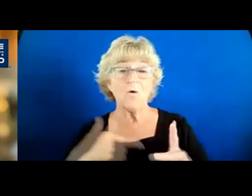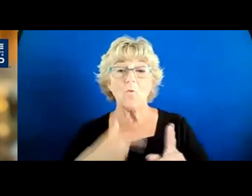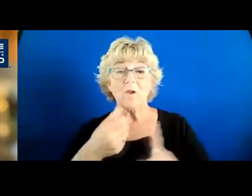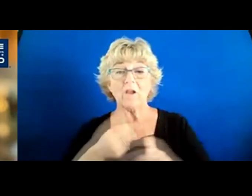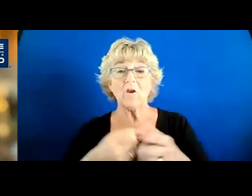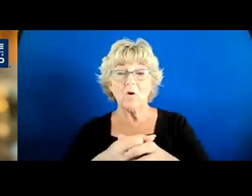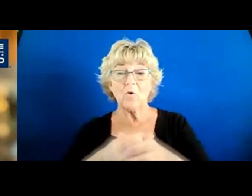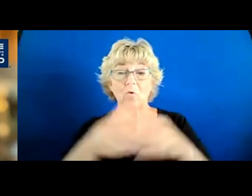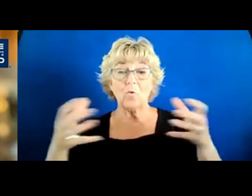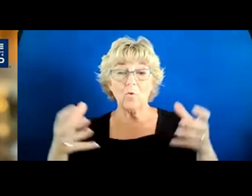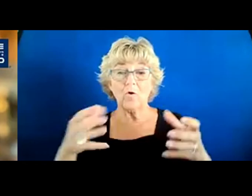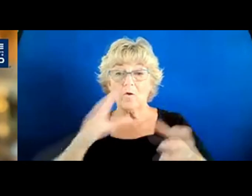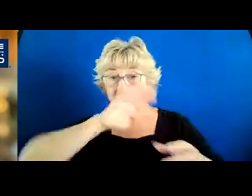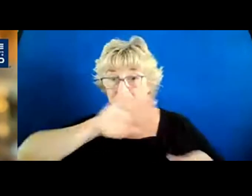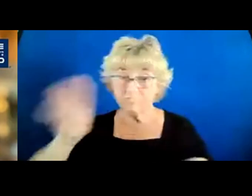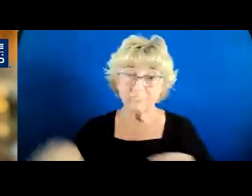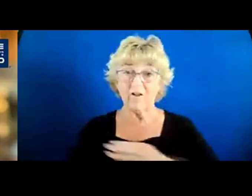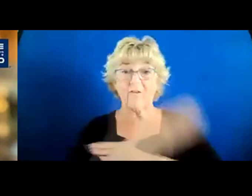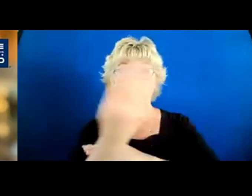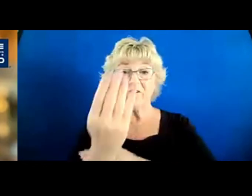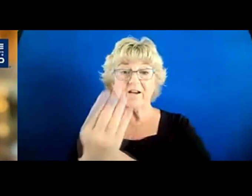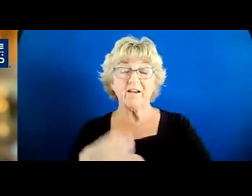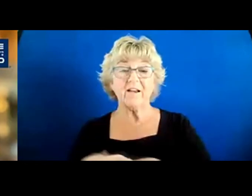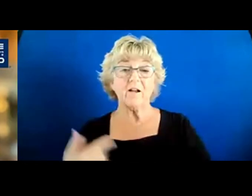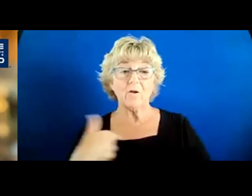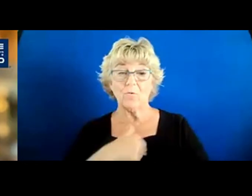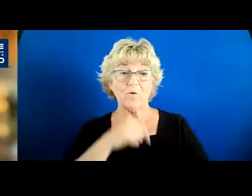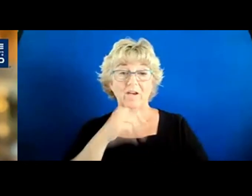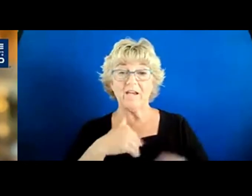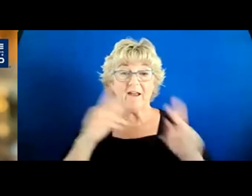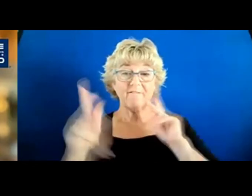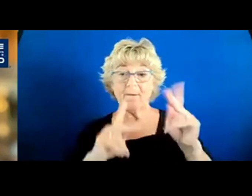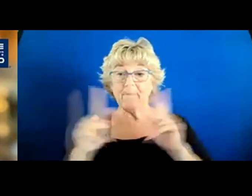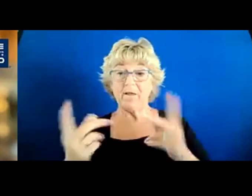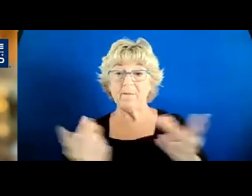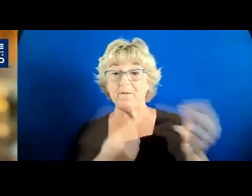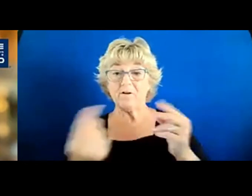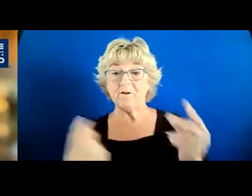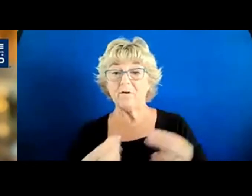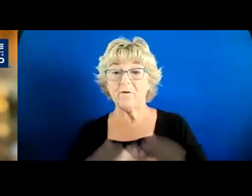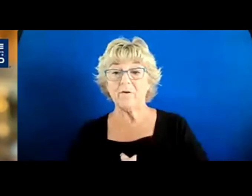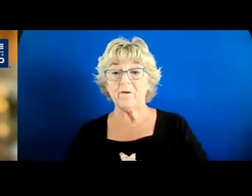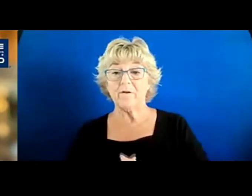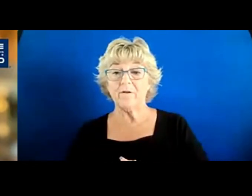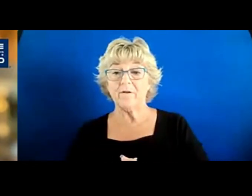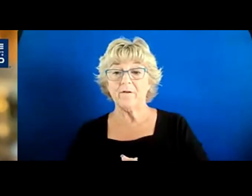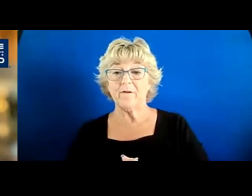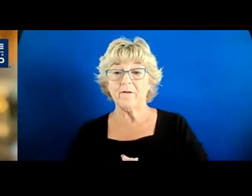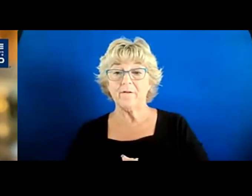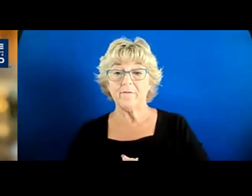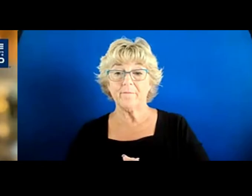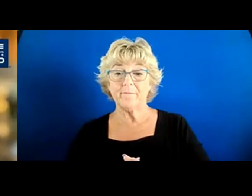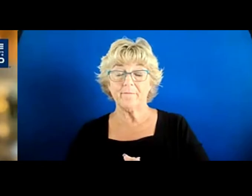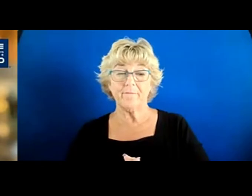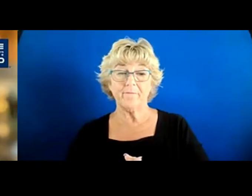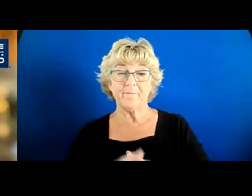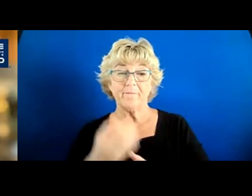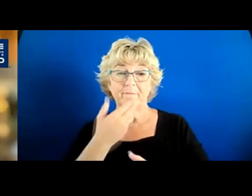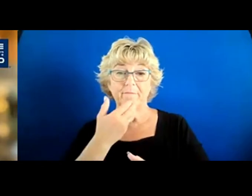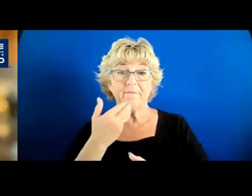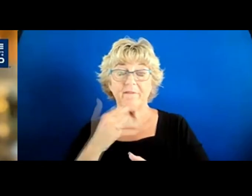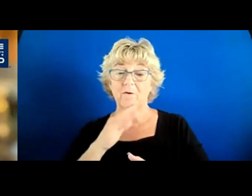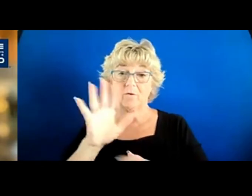overnight by leaps and bounds. And we didn't have the people to do it. And it left a lasting scar on the